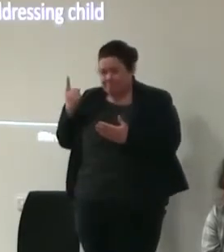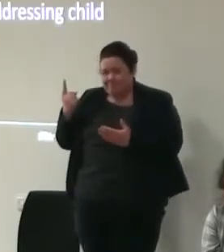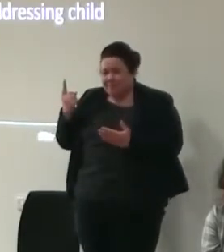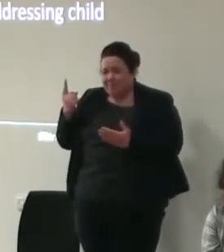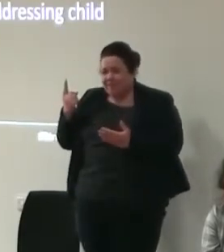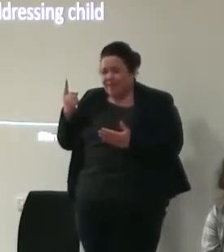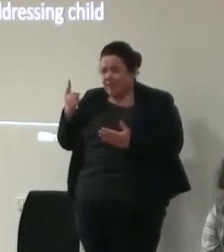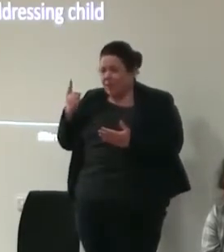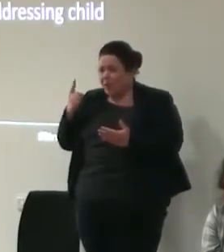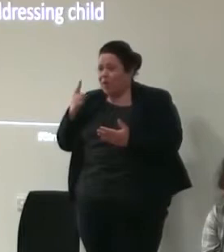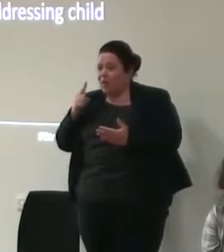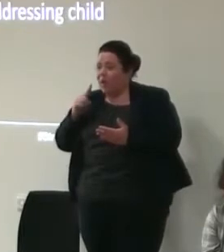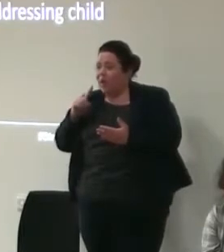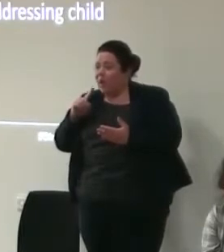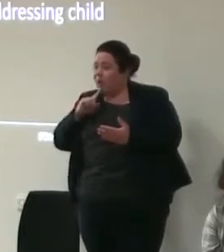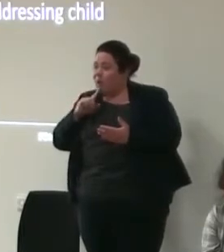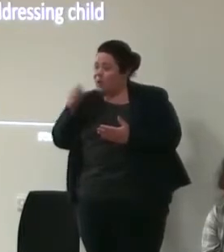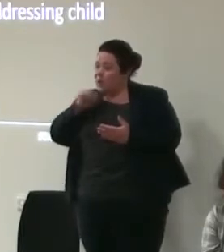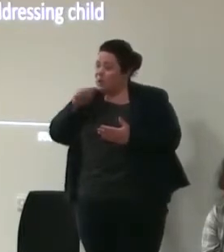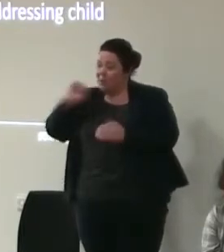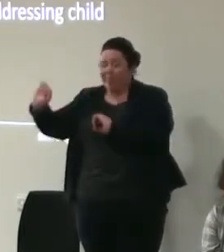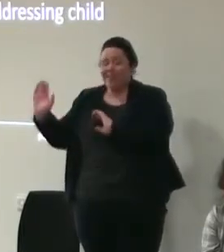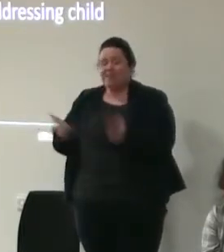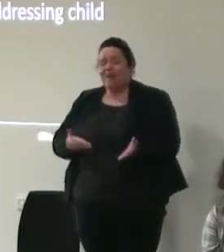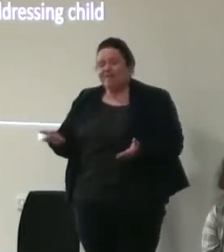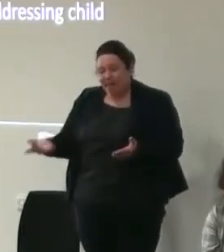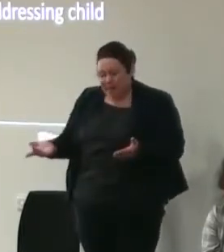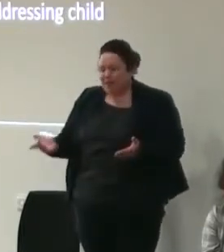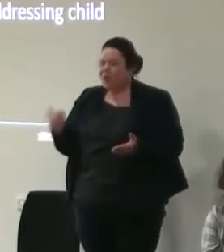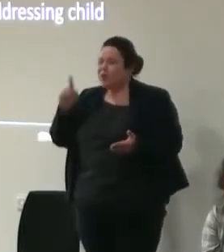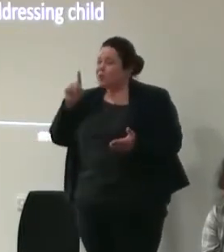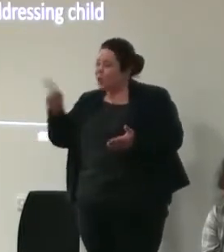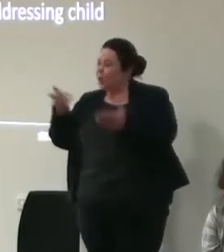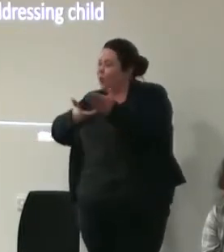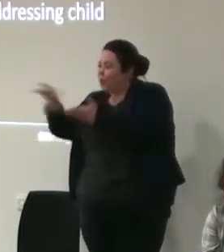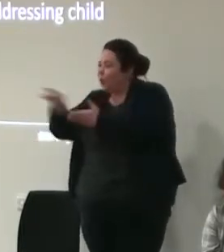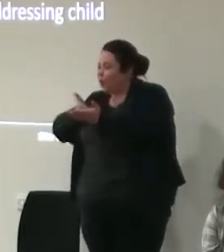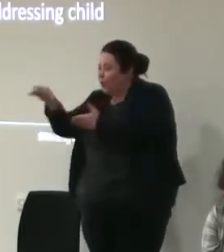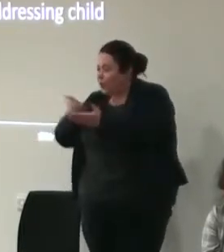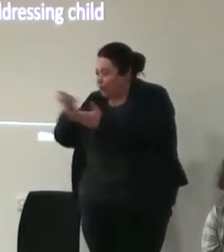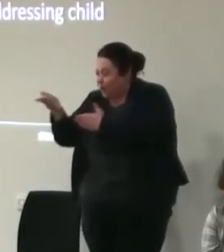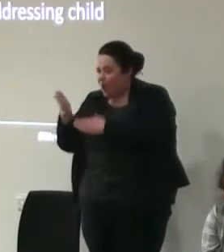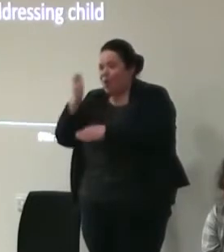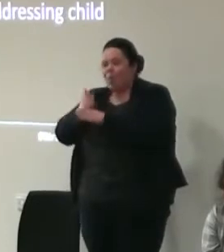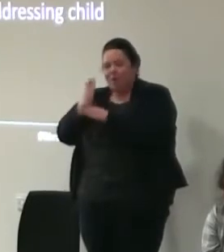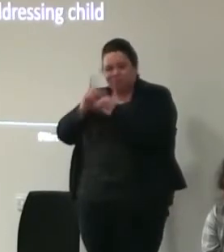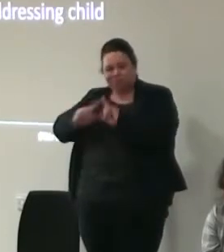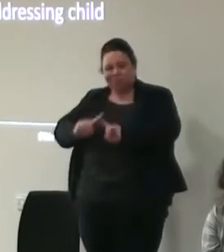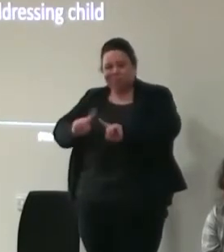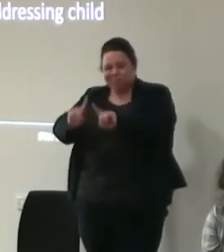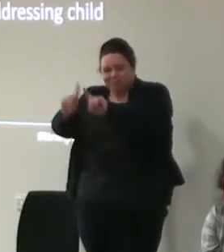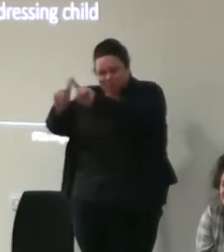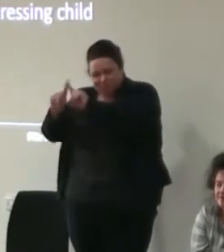that's picking up their their provision so that when you start talking to them about working diversifying the